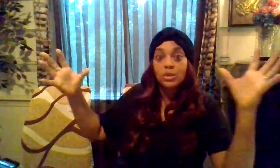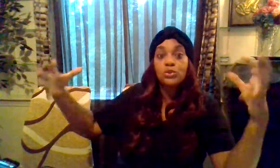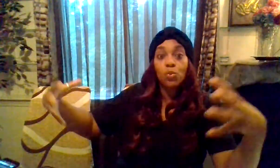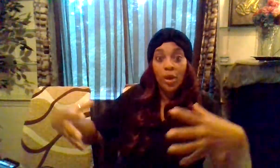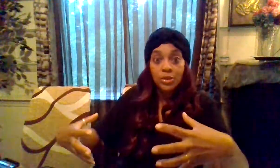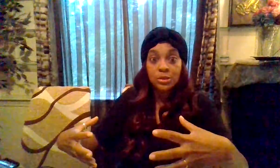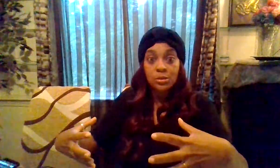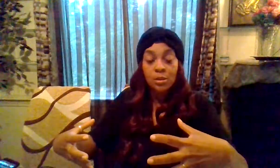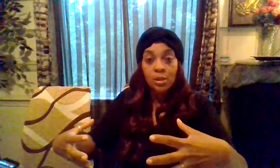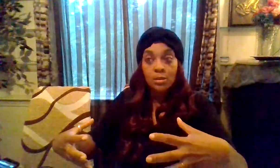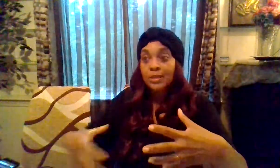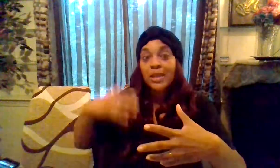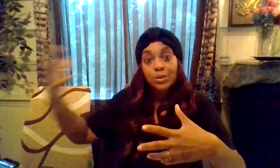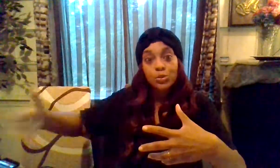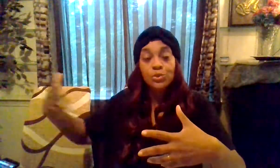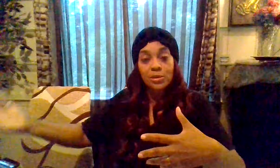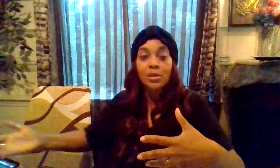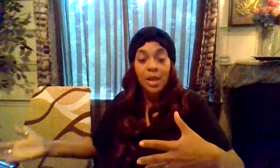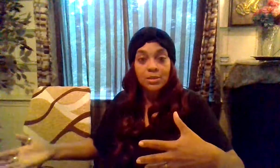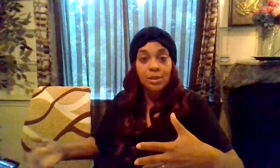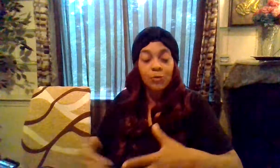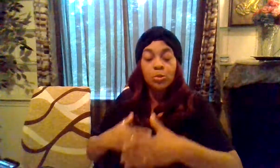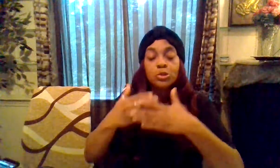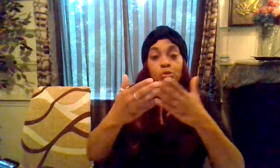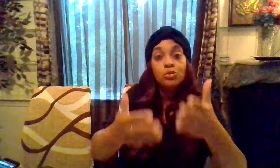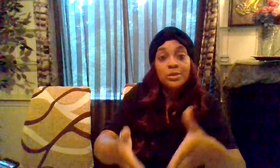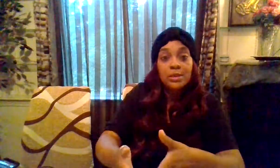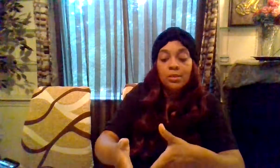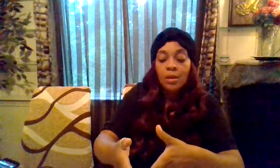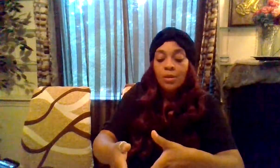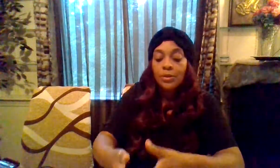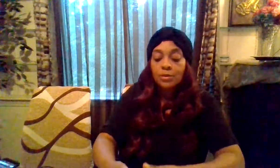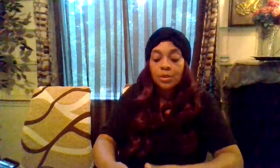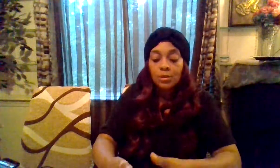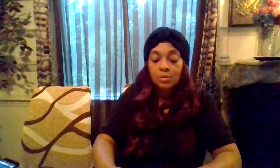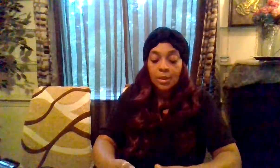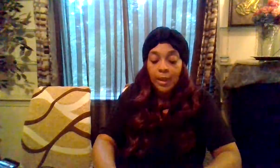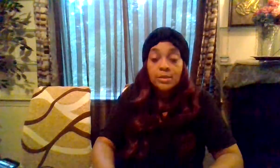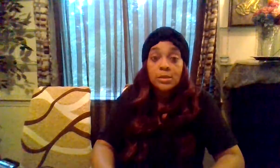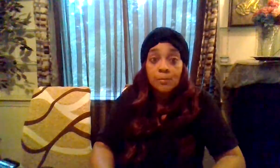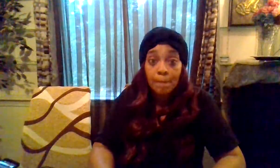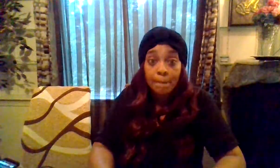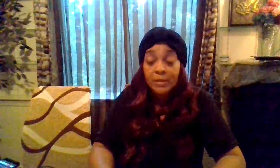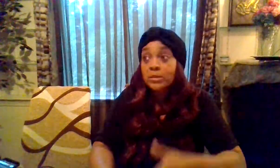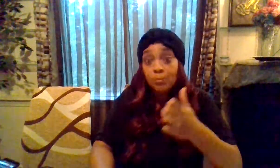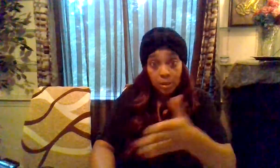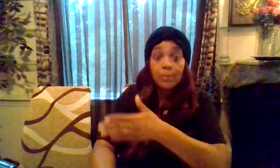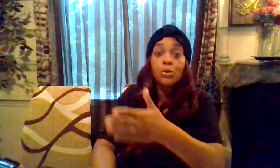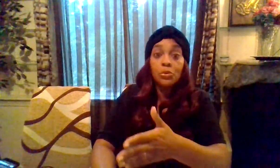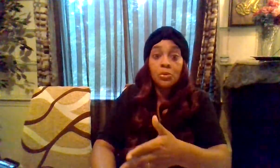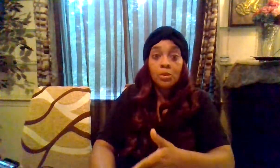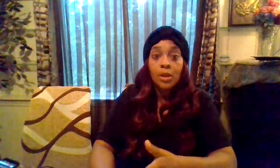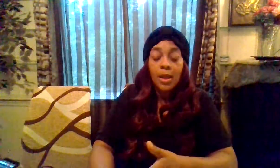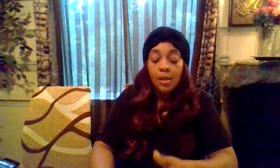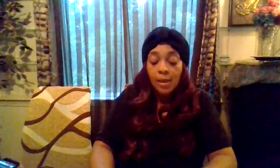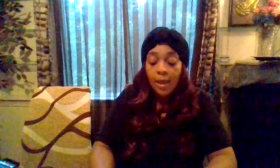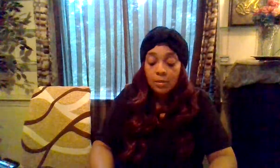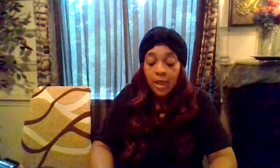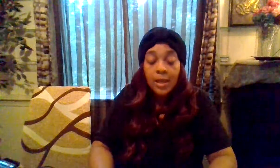situation that takes you to the next level because when you see the the the lesson the subliminal and that that